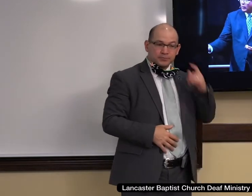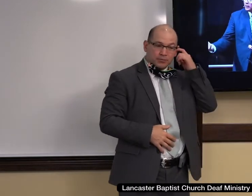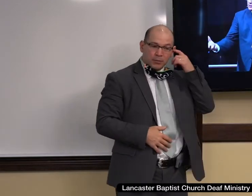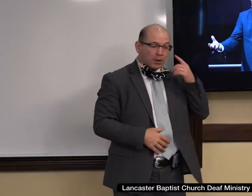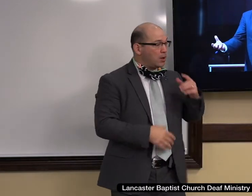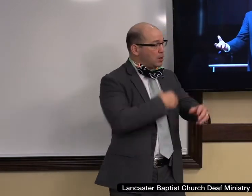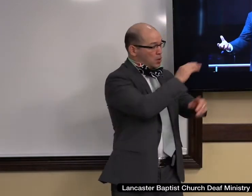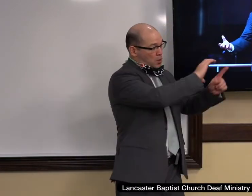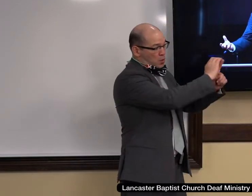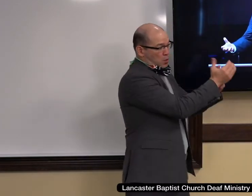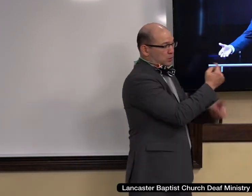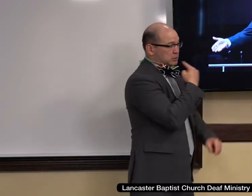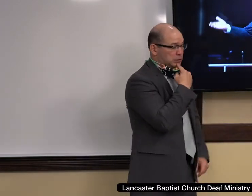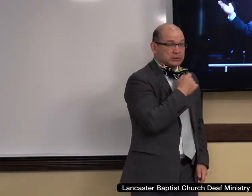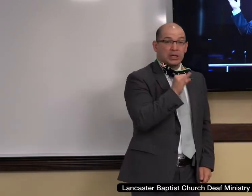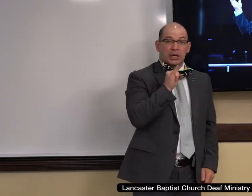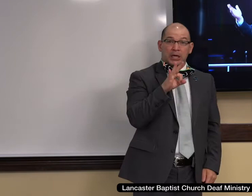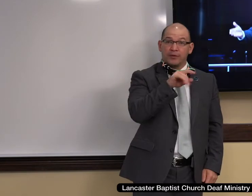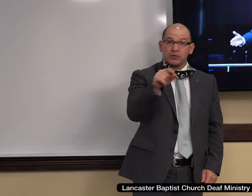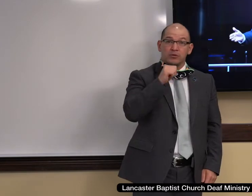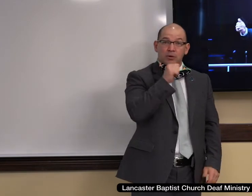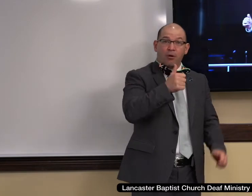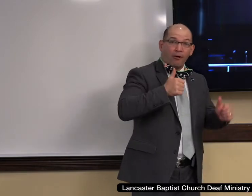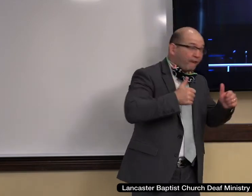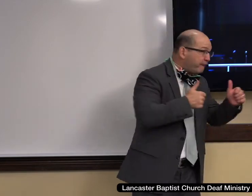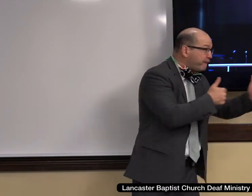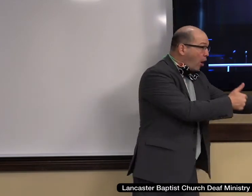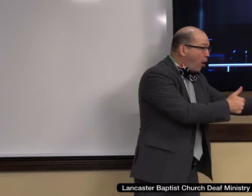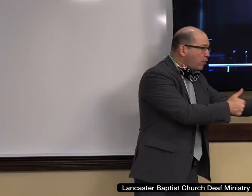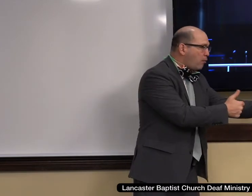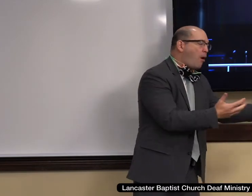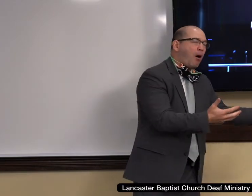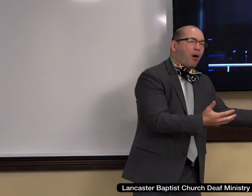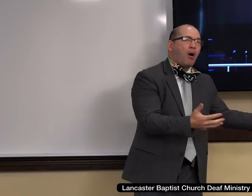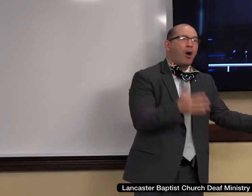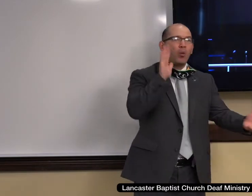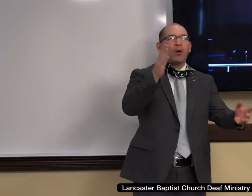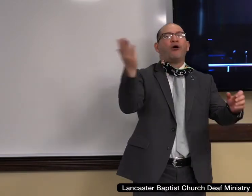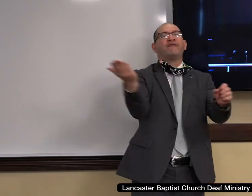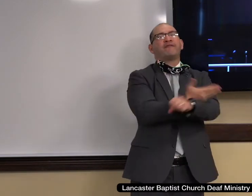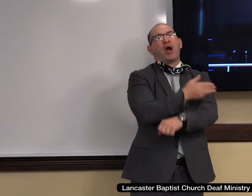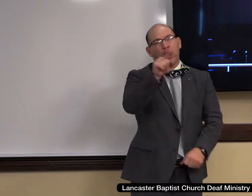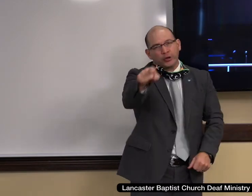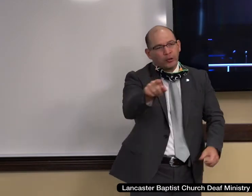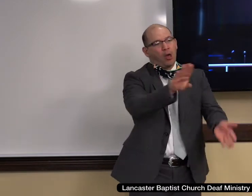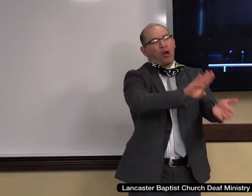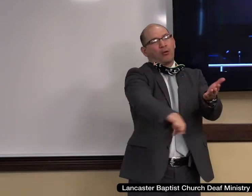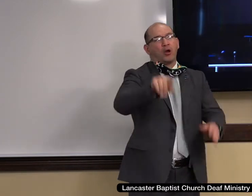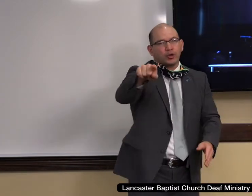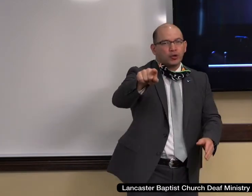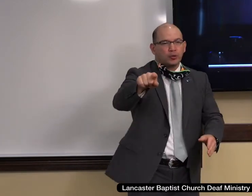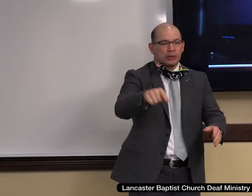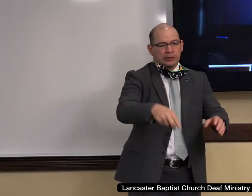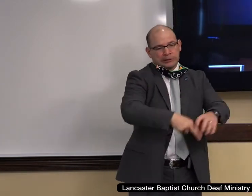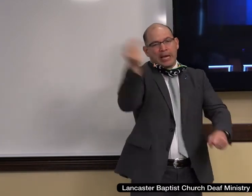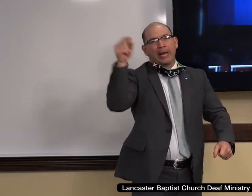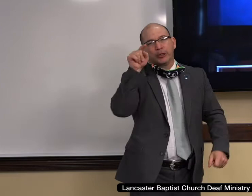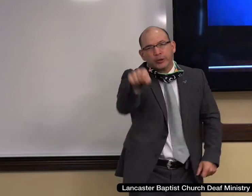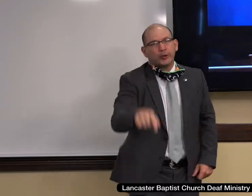relativism, then you're going to get your contract canceled and you're not going to be able to play on the team and you're not going to get the promotion.